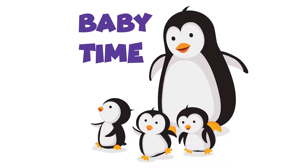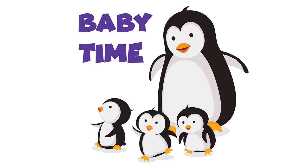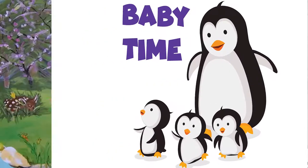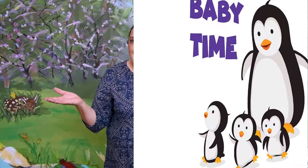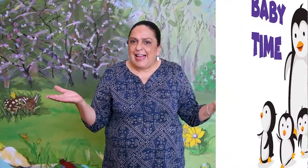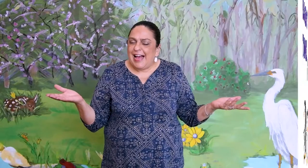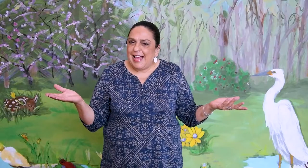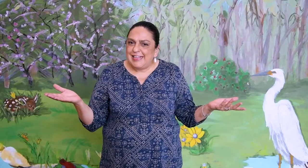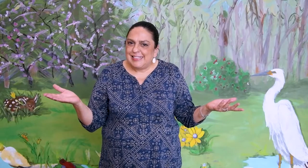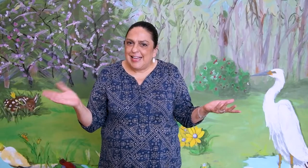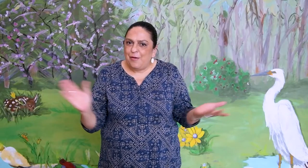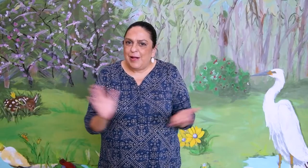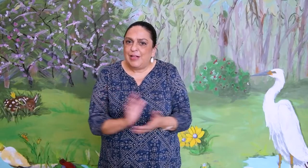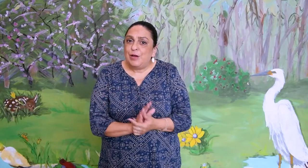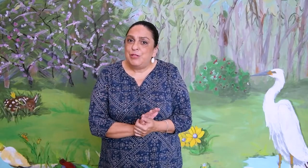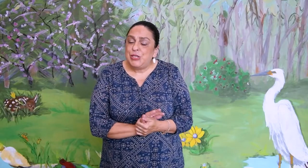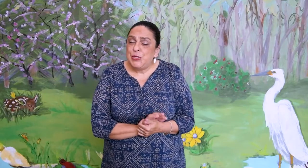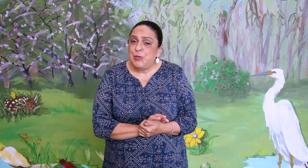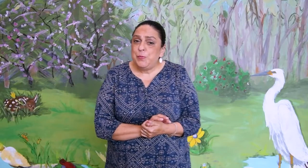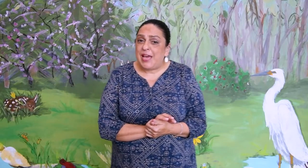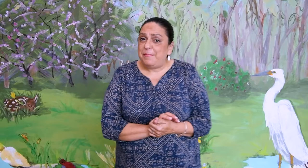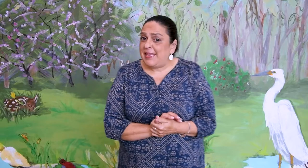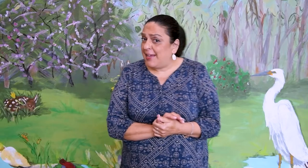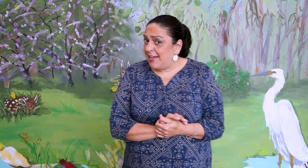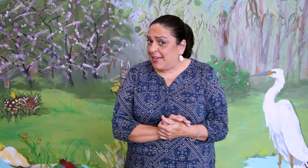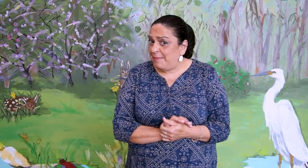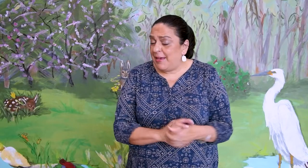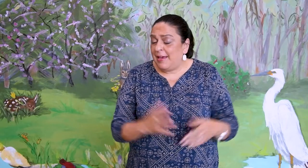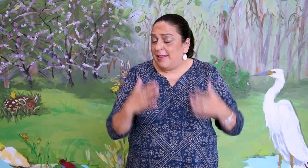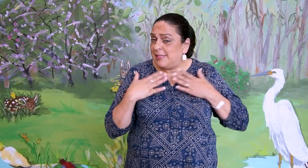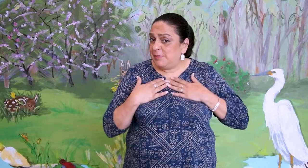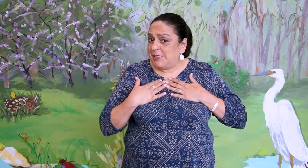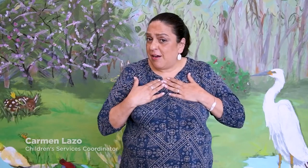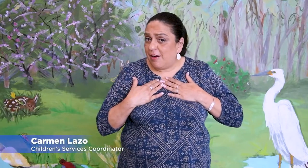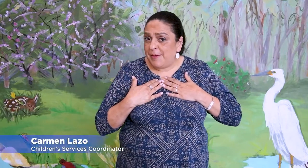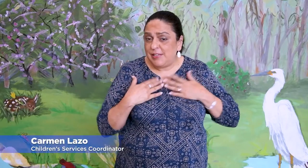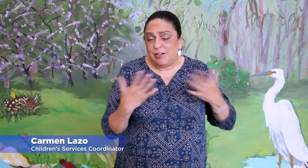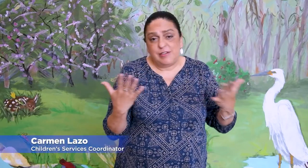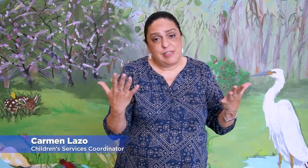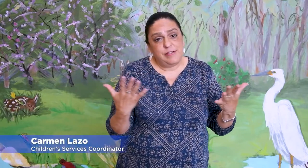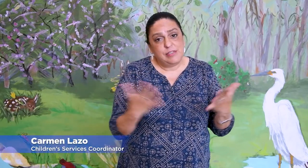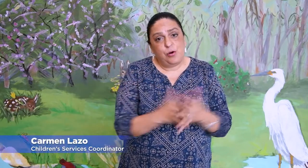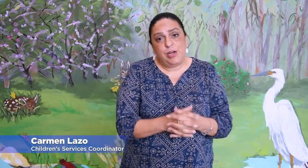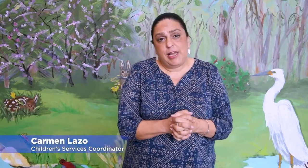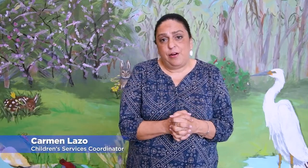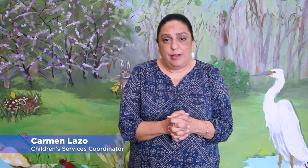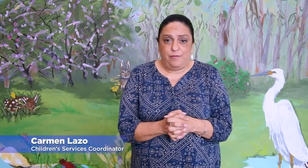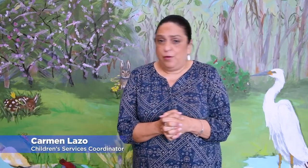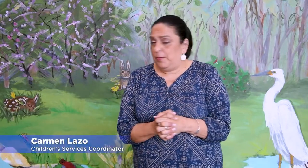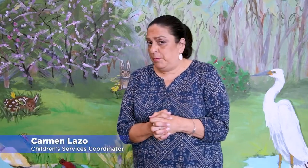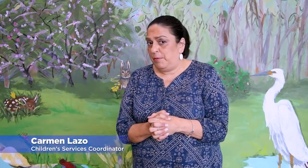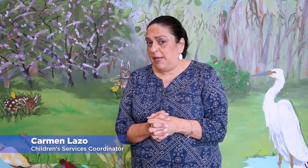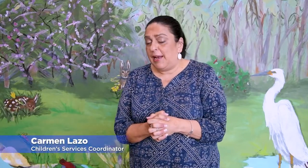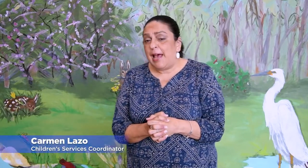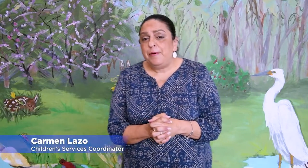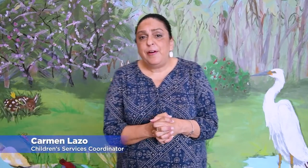Hi guys, welcome to Baby Time. This is Ms. Carmen, Children's Services Coordinator at the Ploodal Public Library,